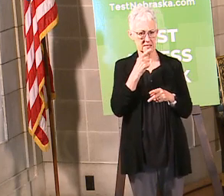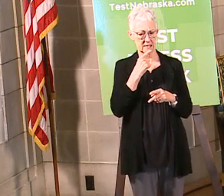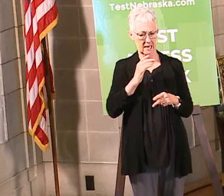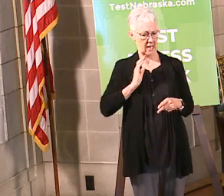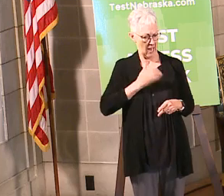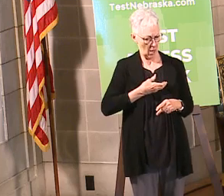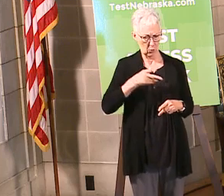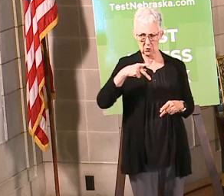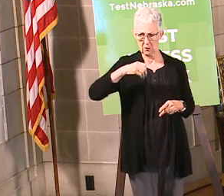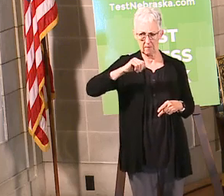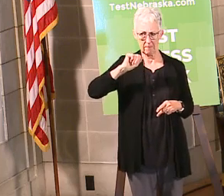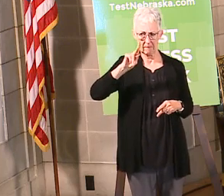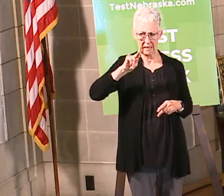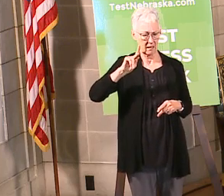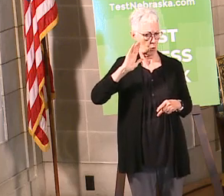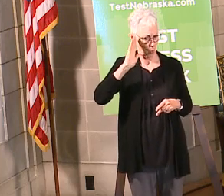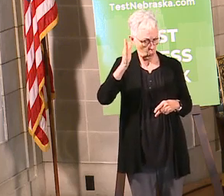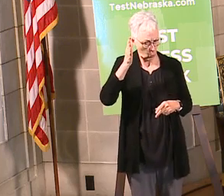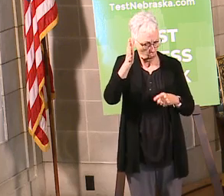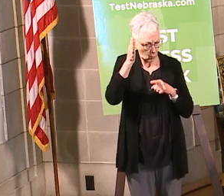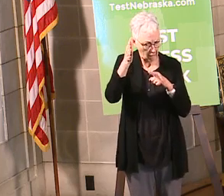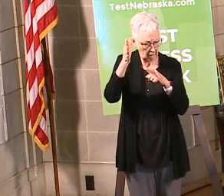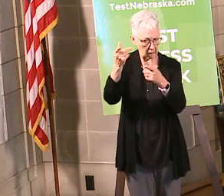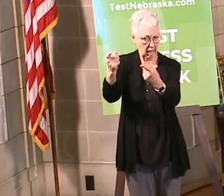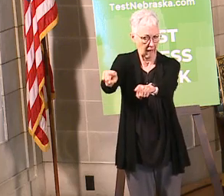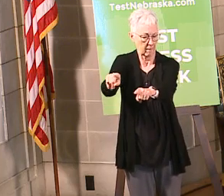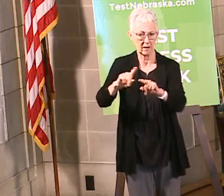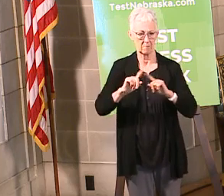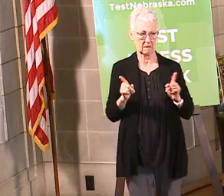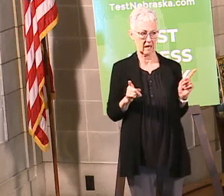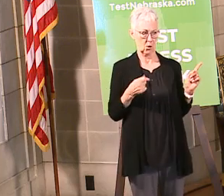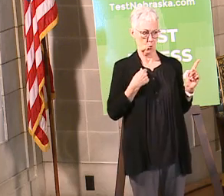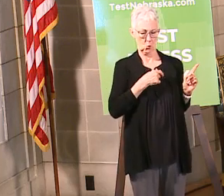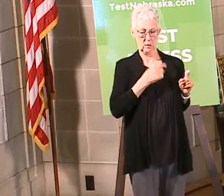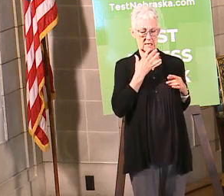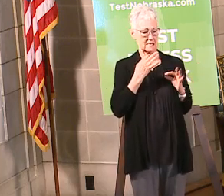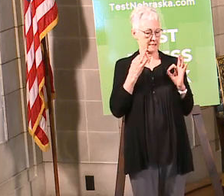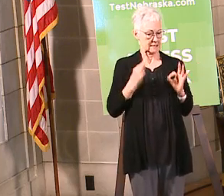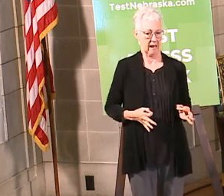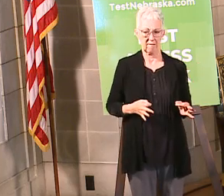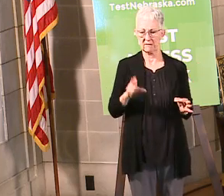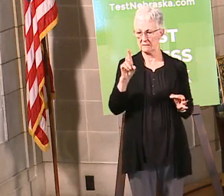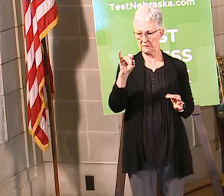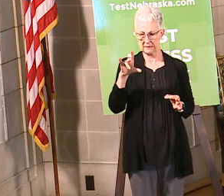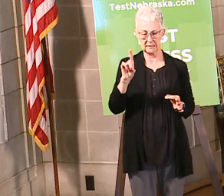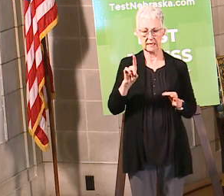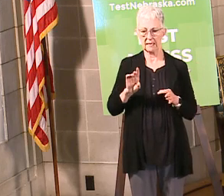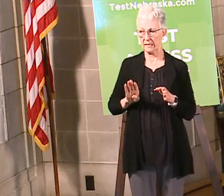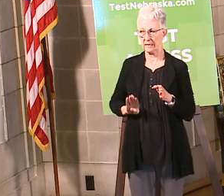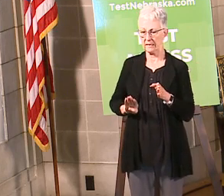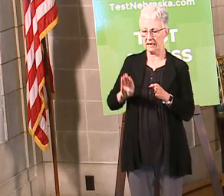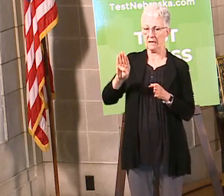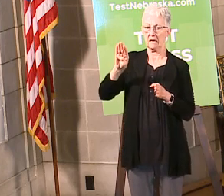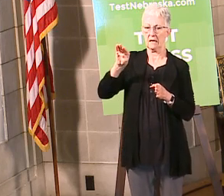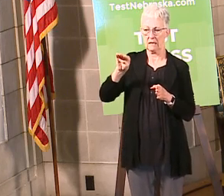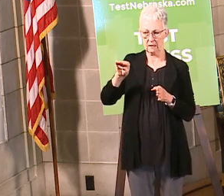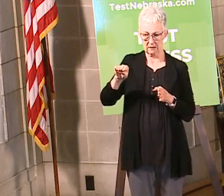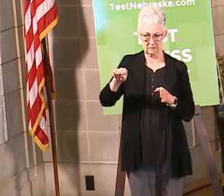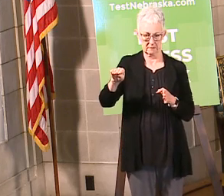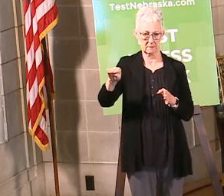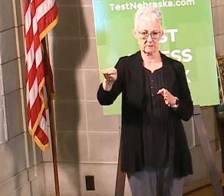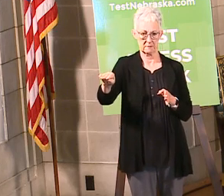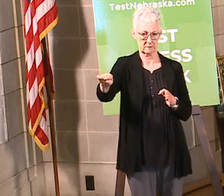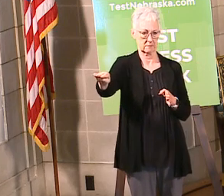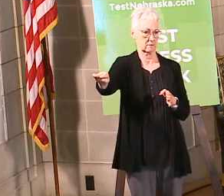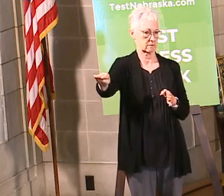we have definitely flattened that peak. No doubt about it. And especially as far as health care resources go.